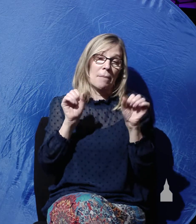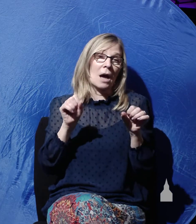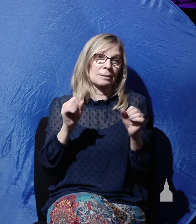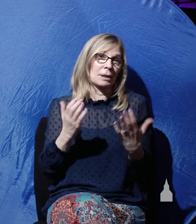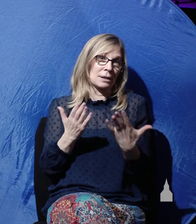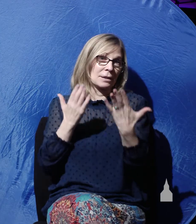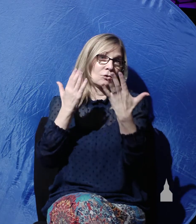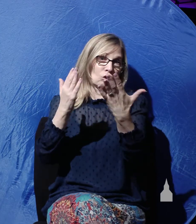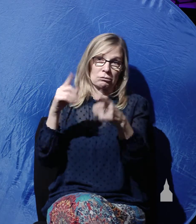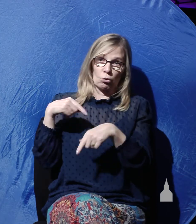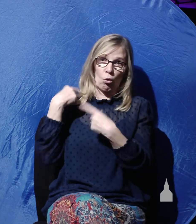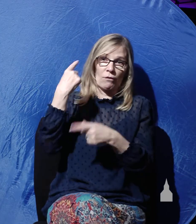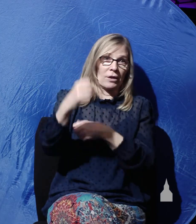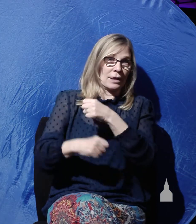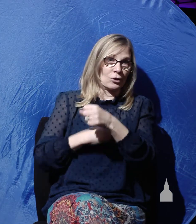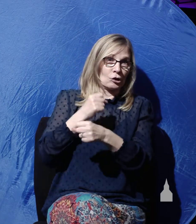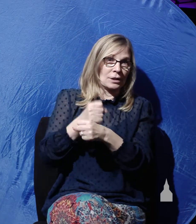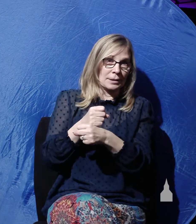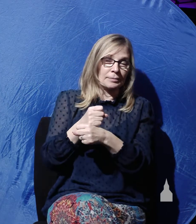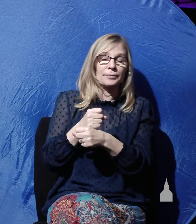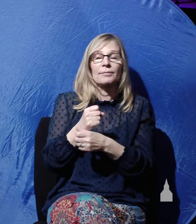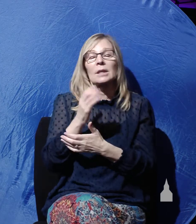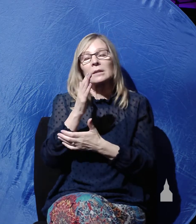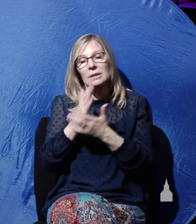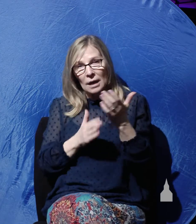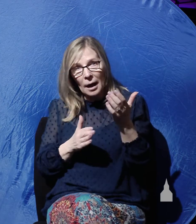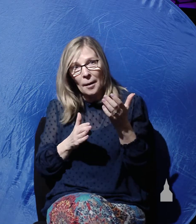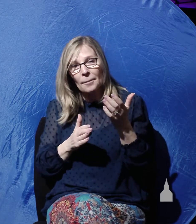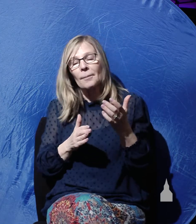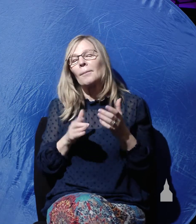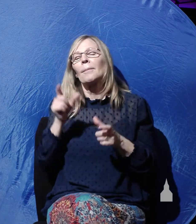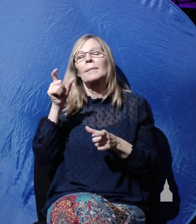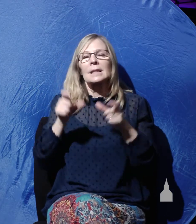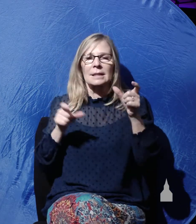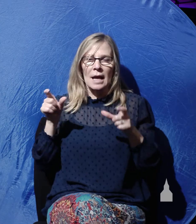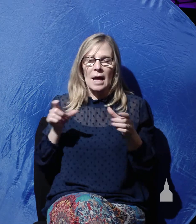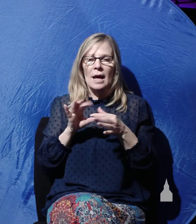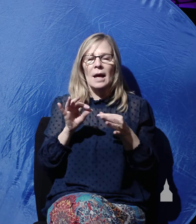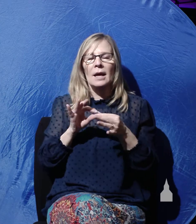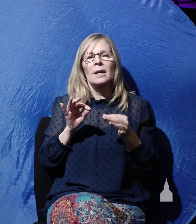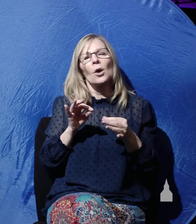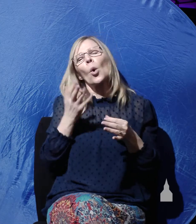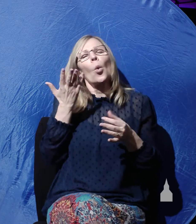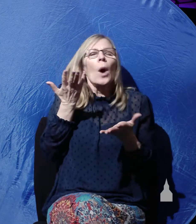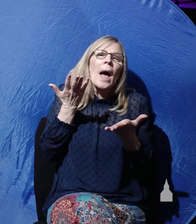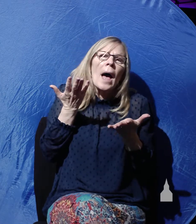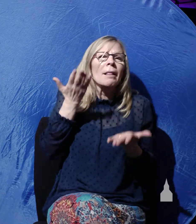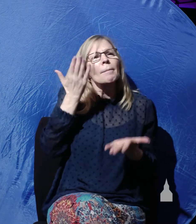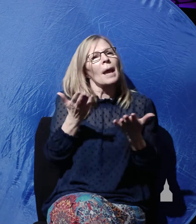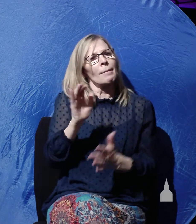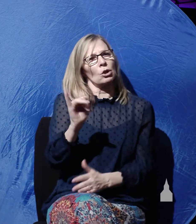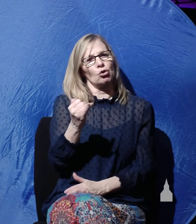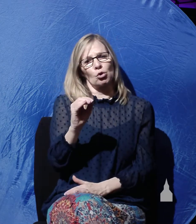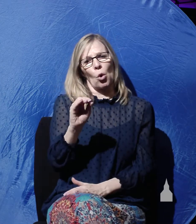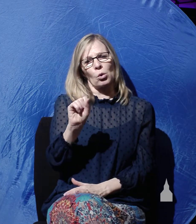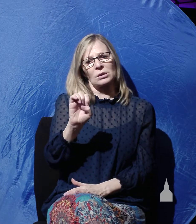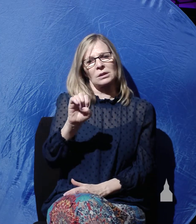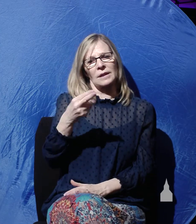suggested over the years. First of all, some have thought that, well, perhaps Joseph of Arimathea, that